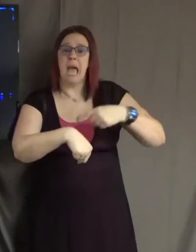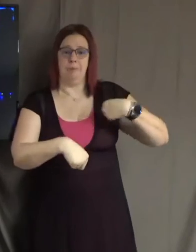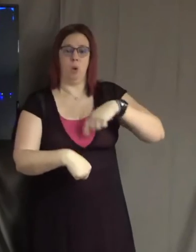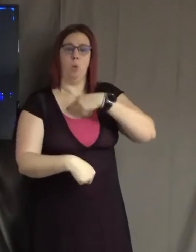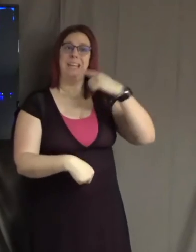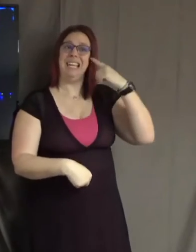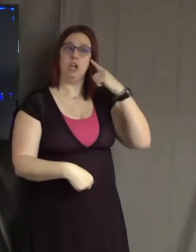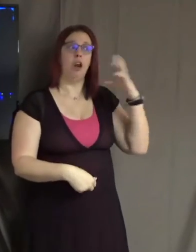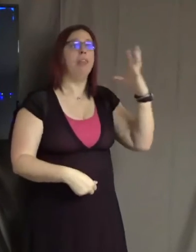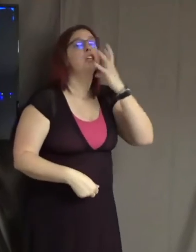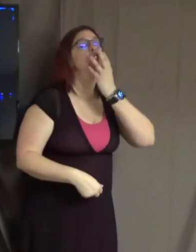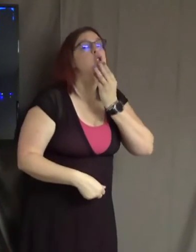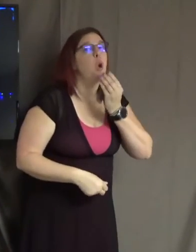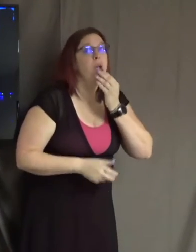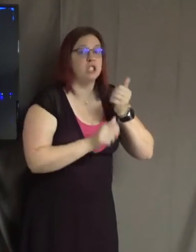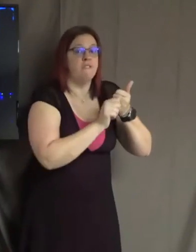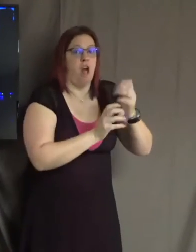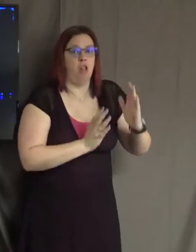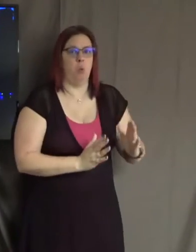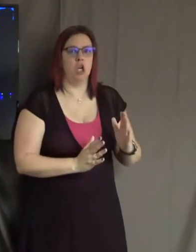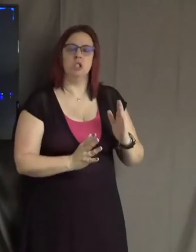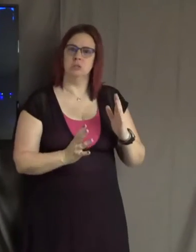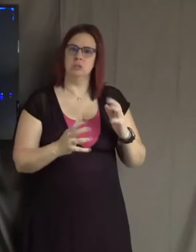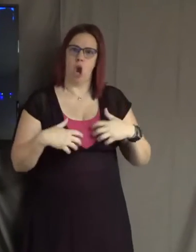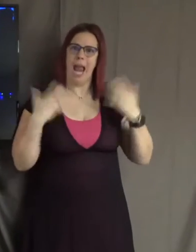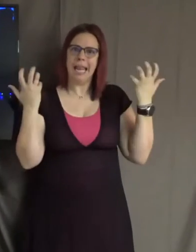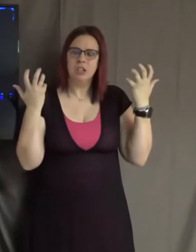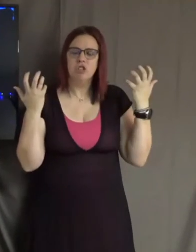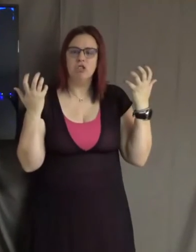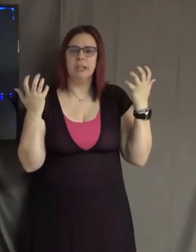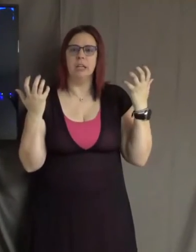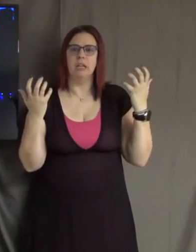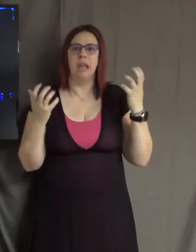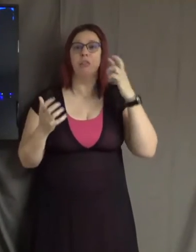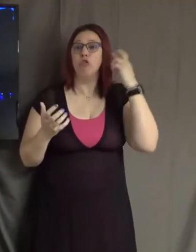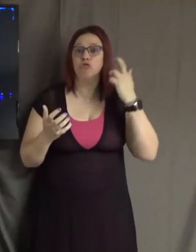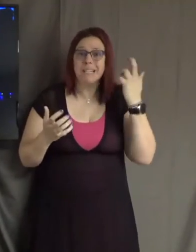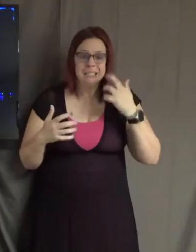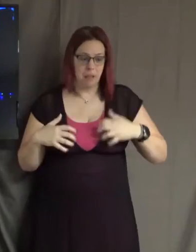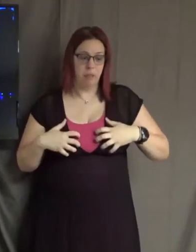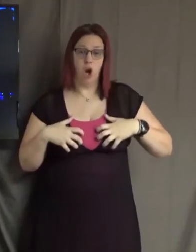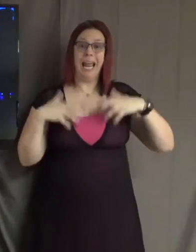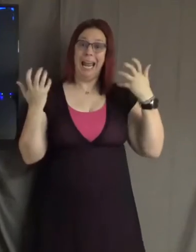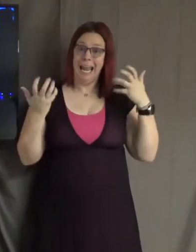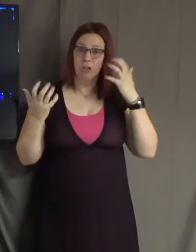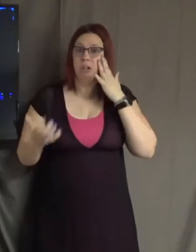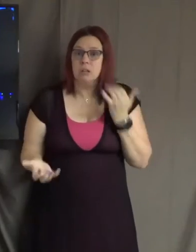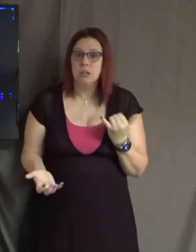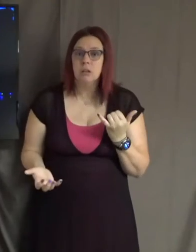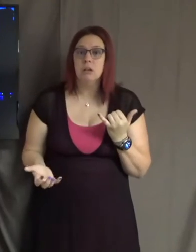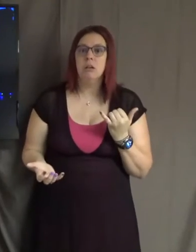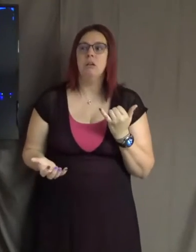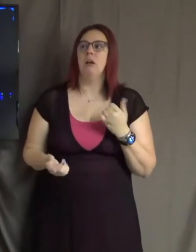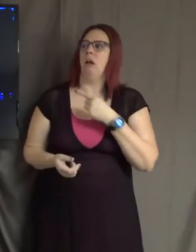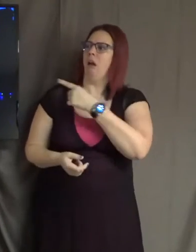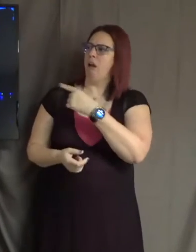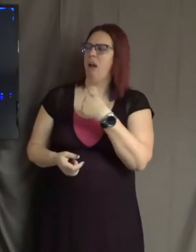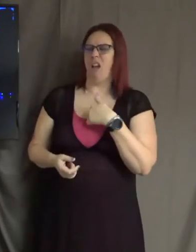are angry with him right now in this timeline. And the reason they're angry with him is because he had the audacity to